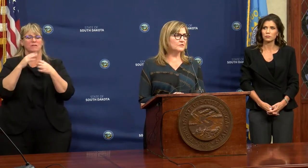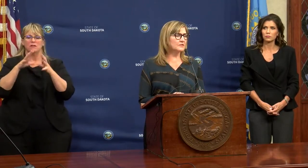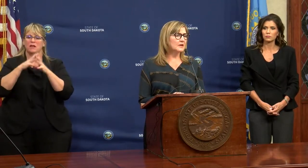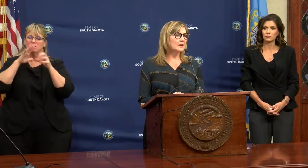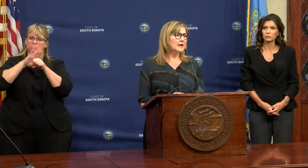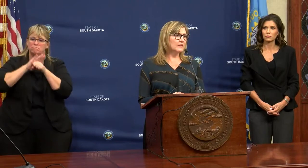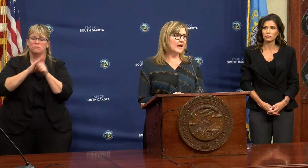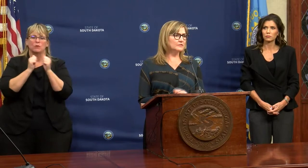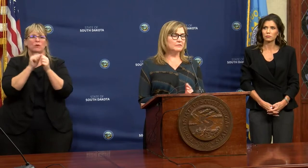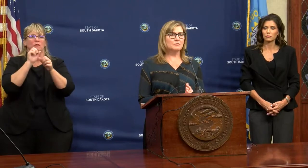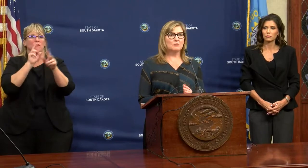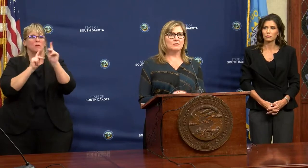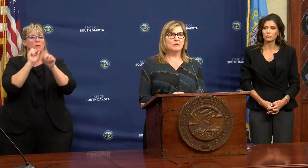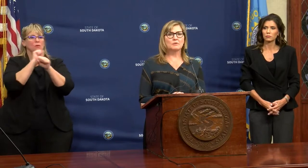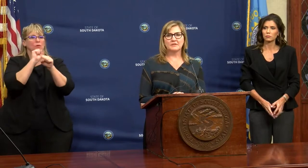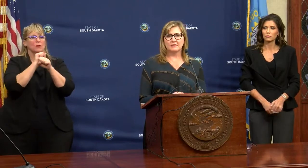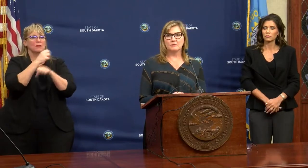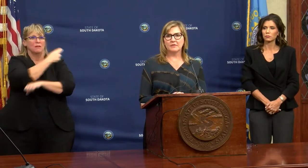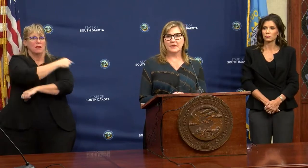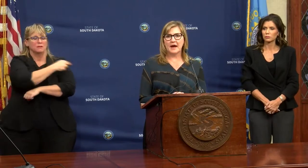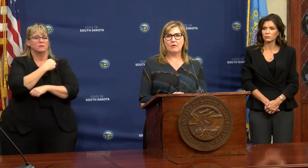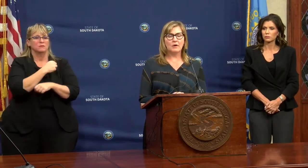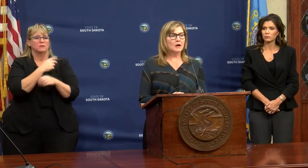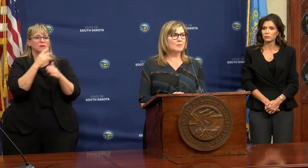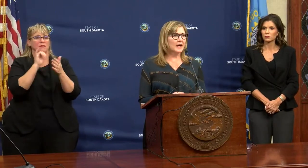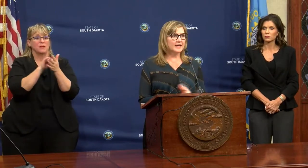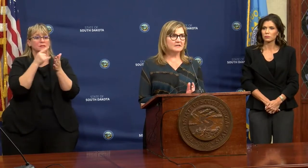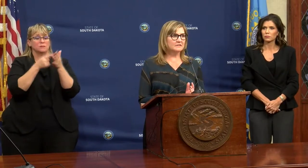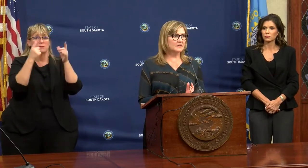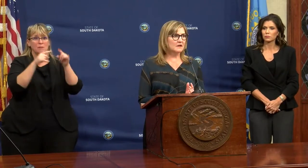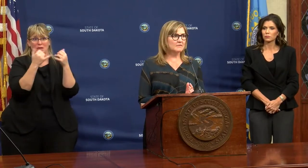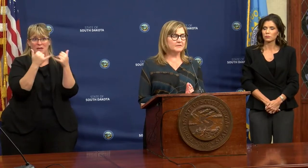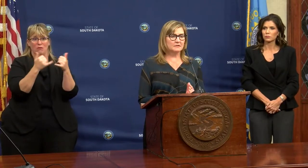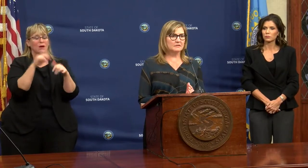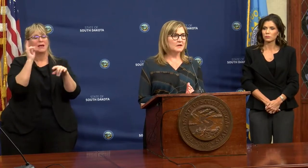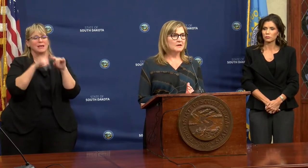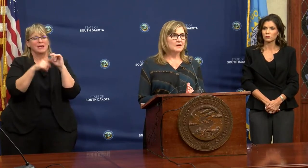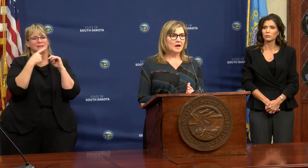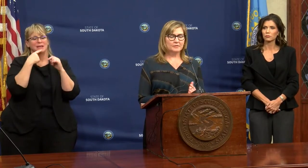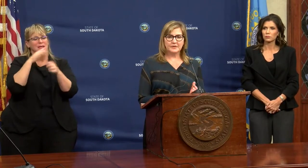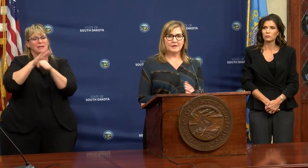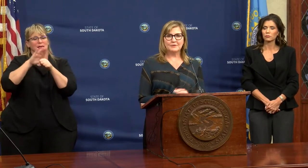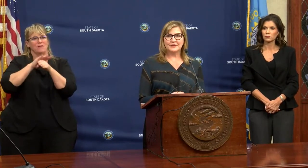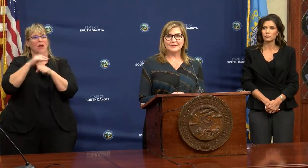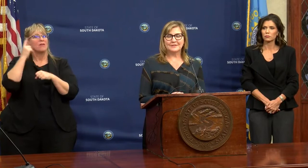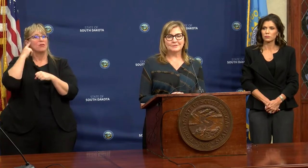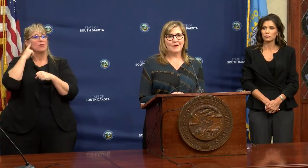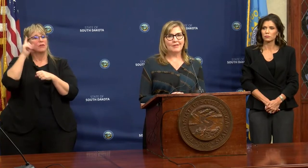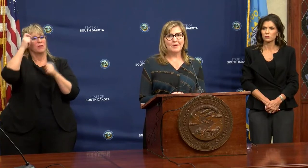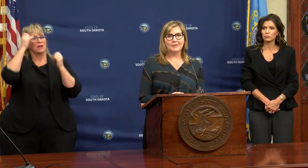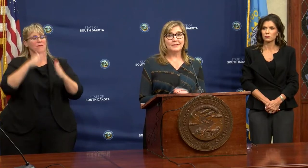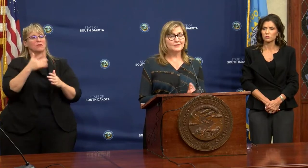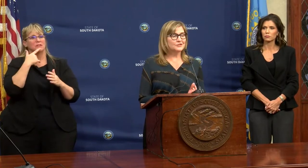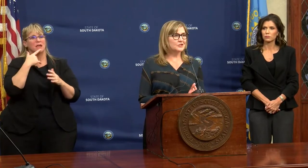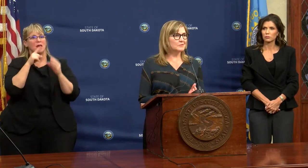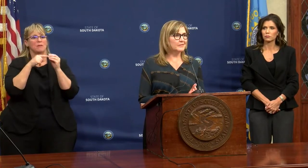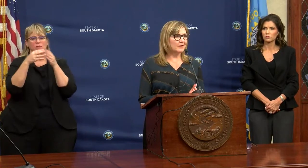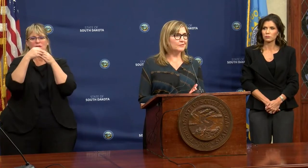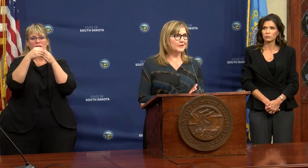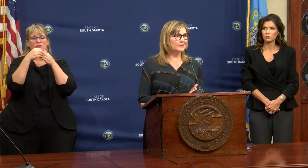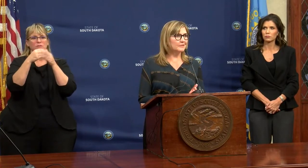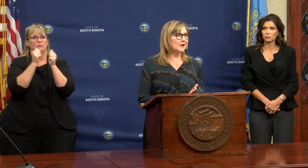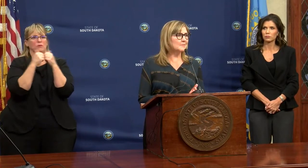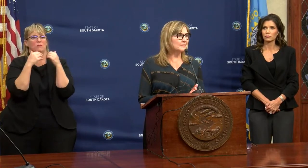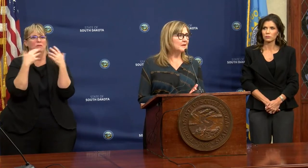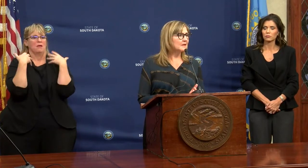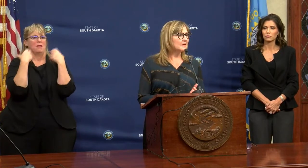workforce and that's really what we're dealing with now. I can't say enough and I've heard the governor say this as well about the leadership of the